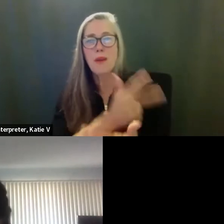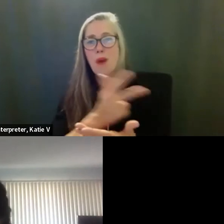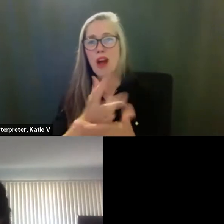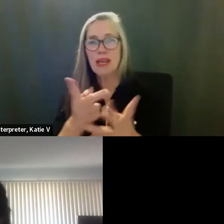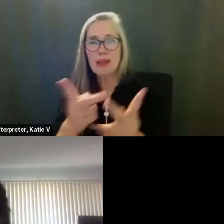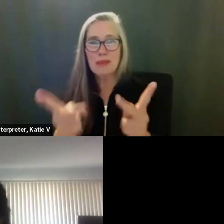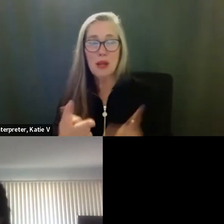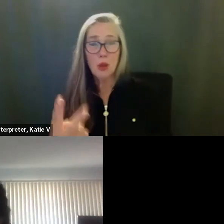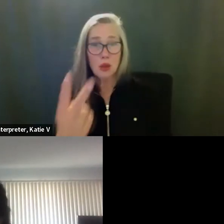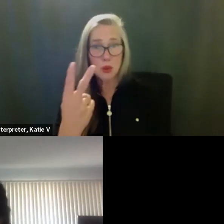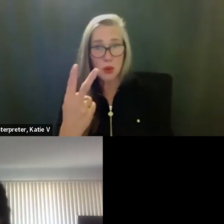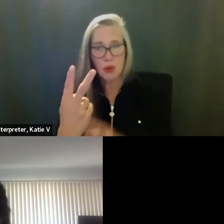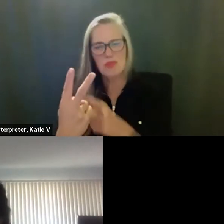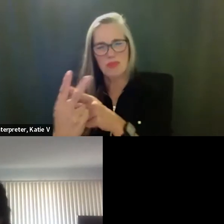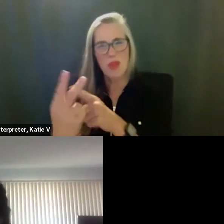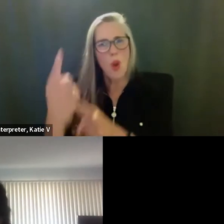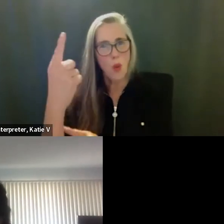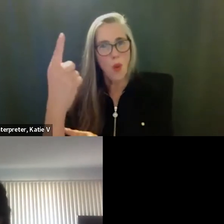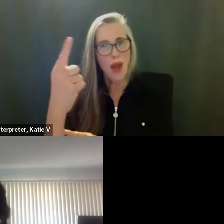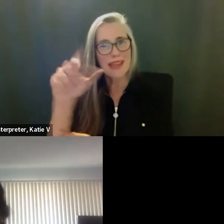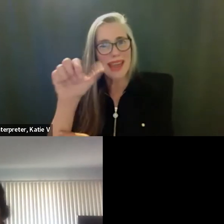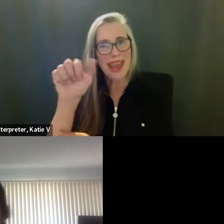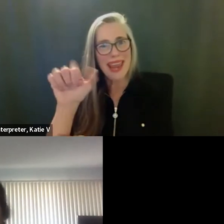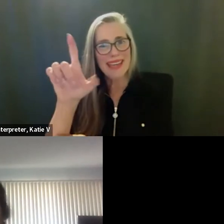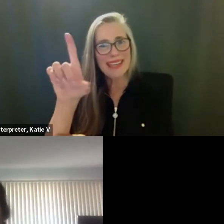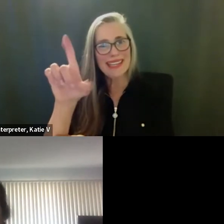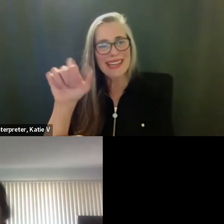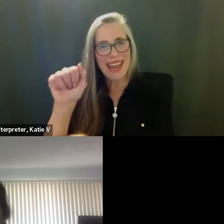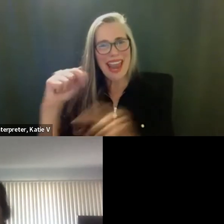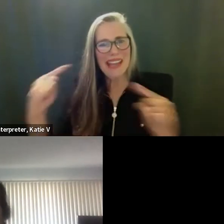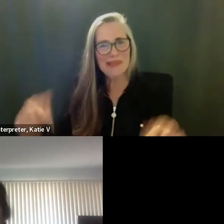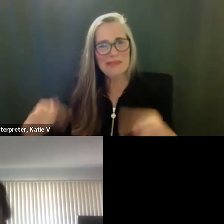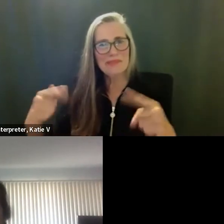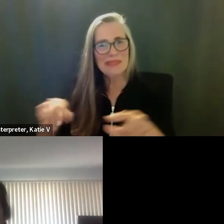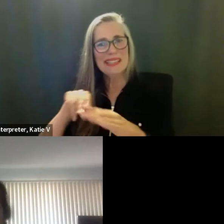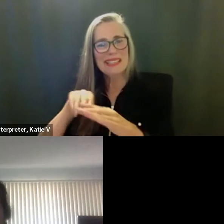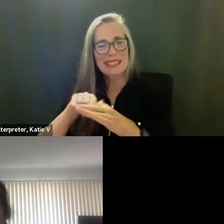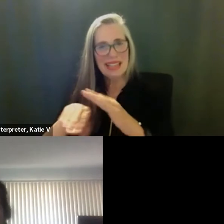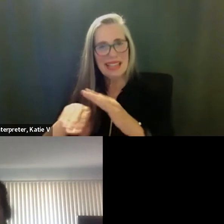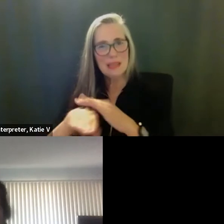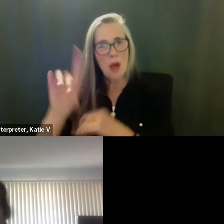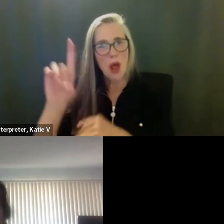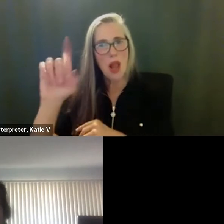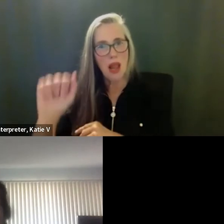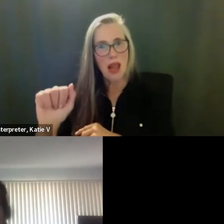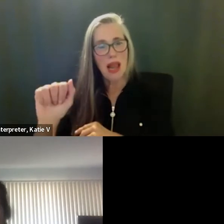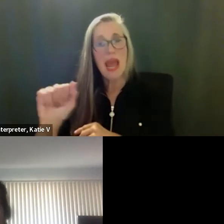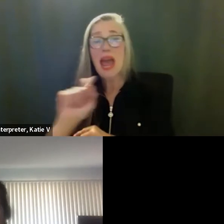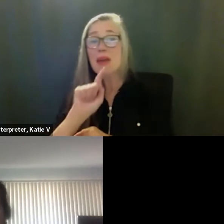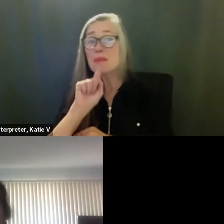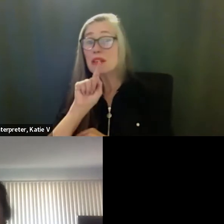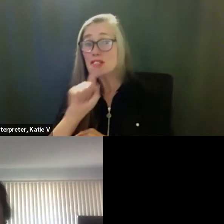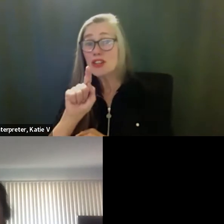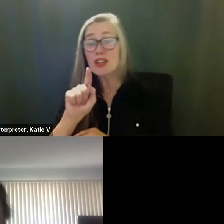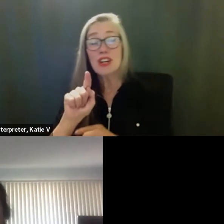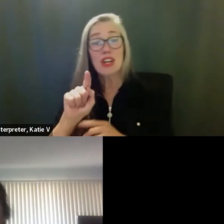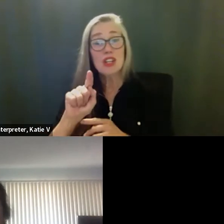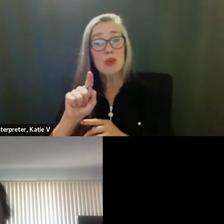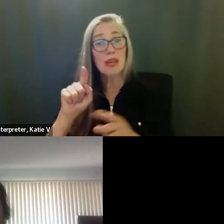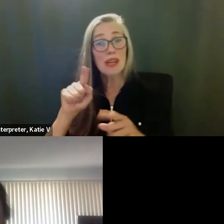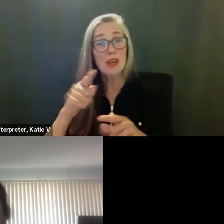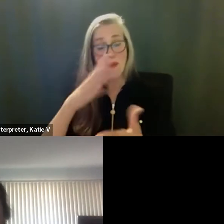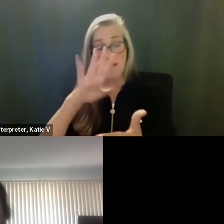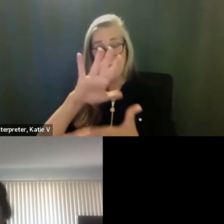parking spot. And we will also make sure that the space has entrances from both the school side